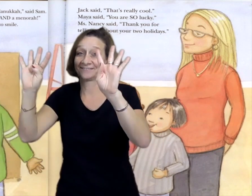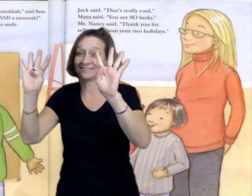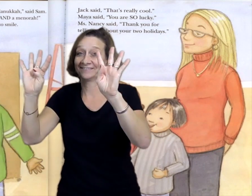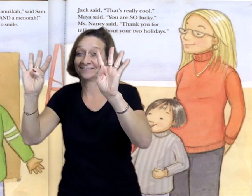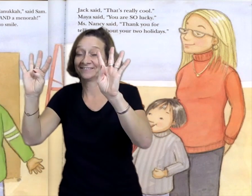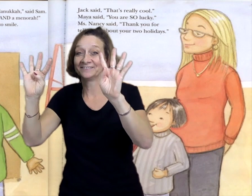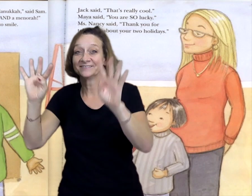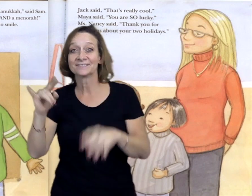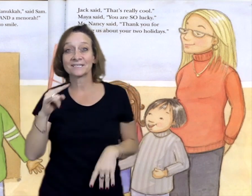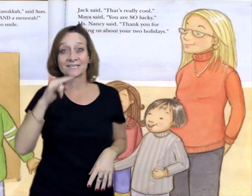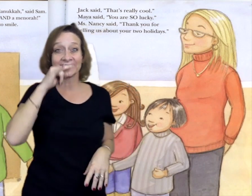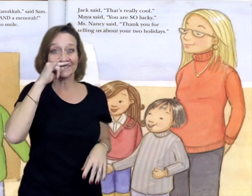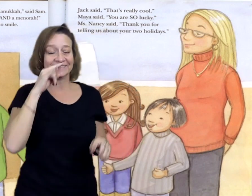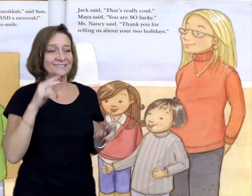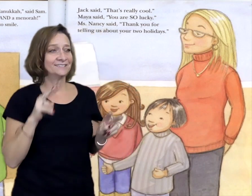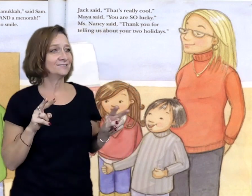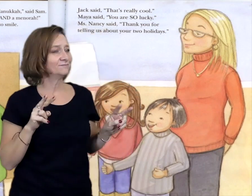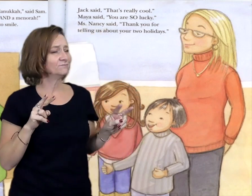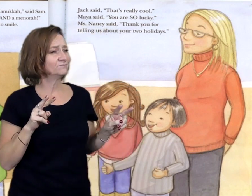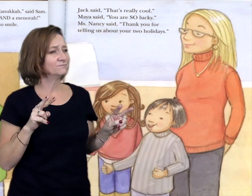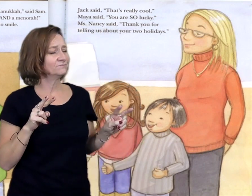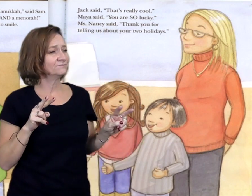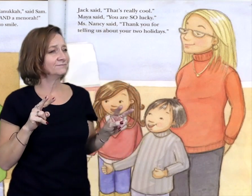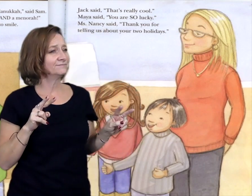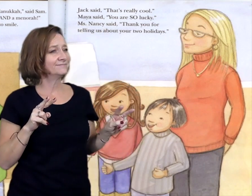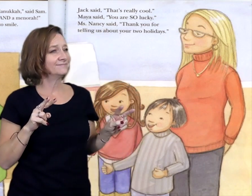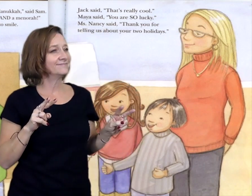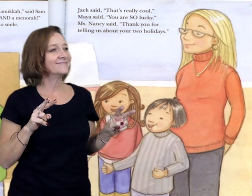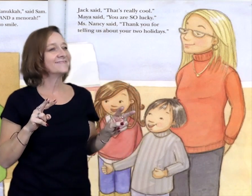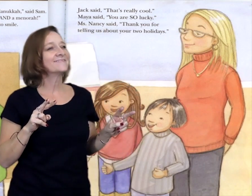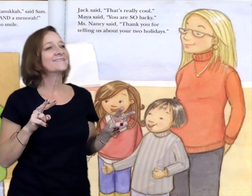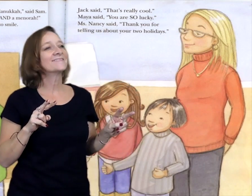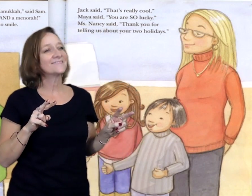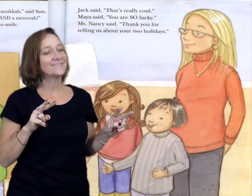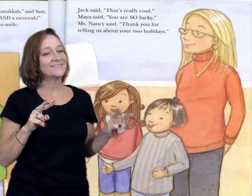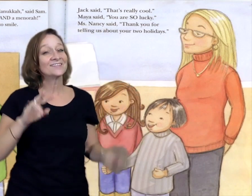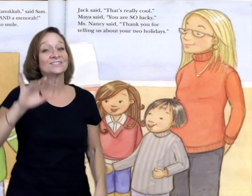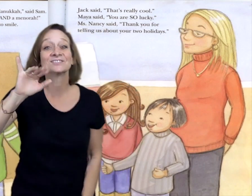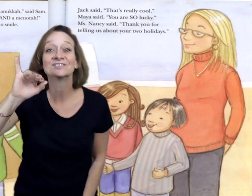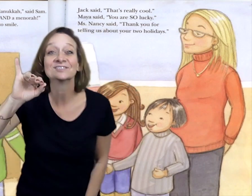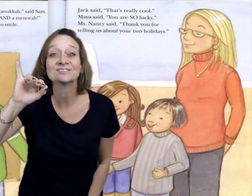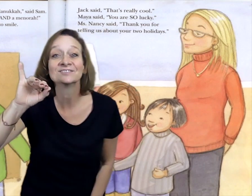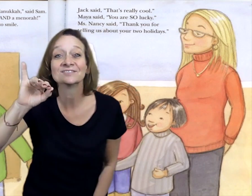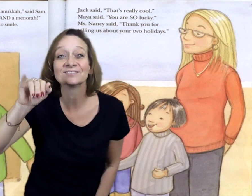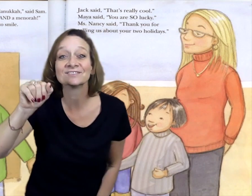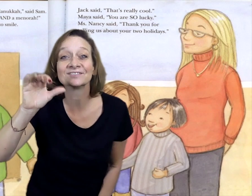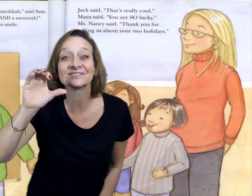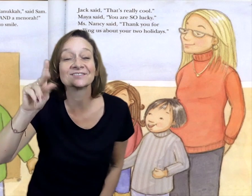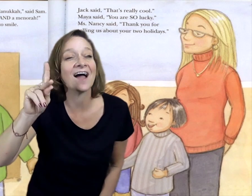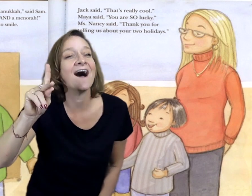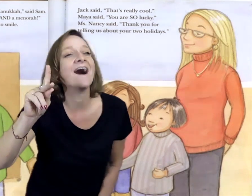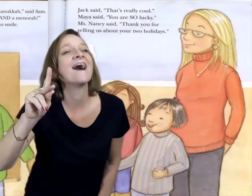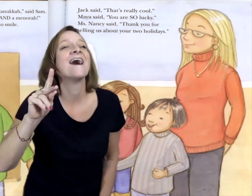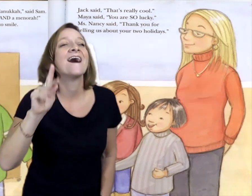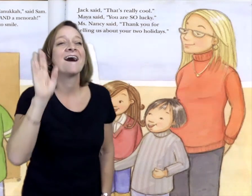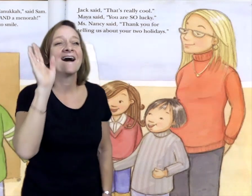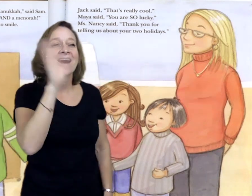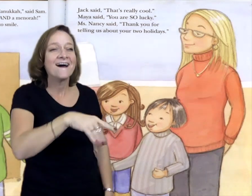The kids were quiet. Then, they started to smile. Jack said,